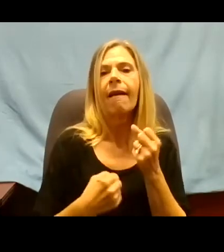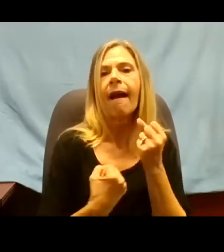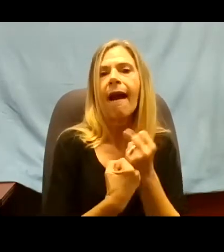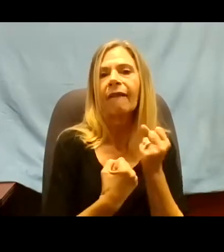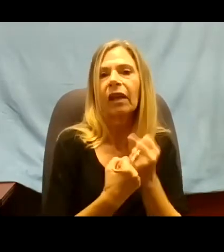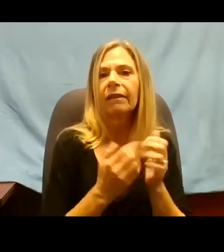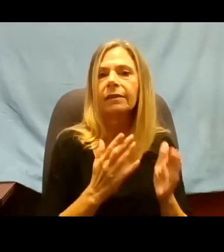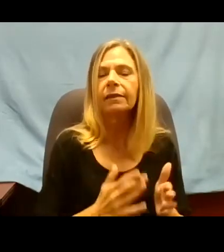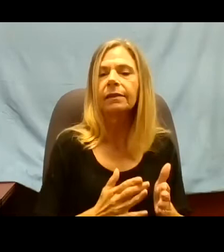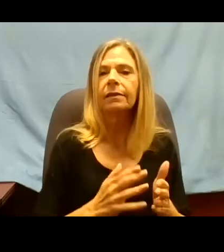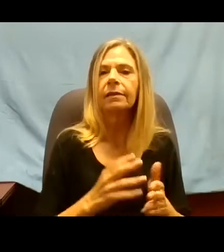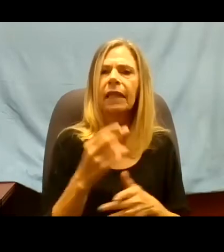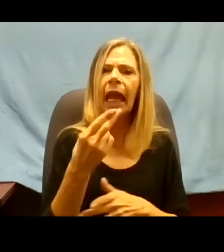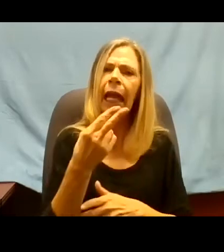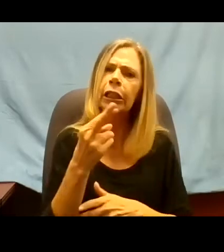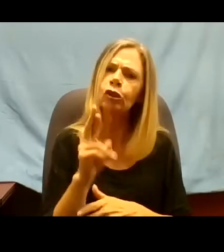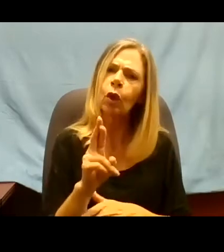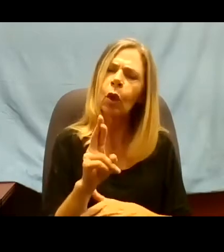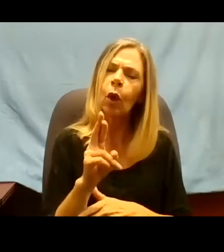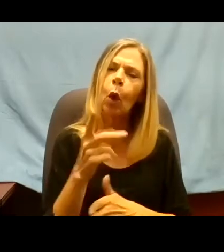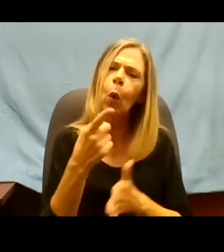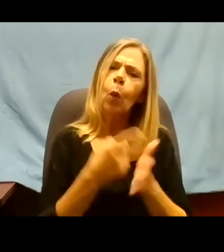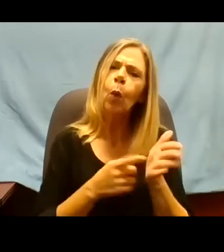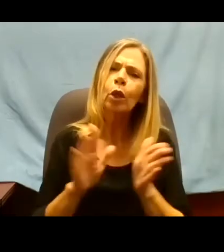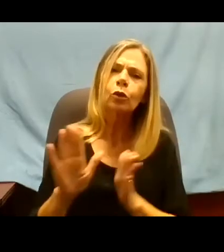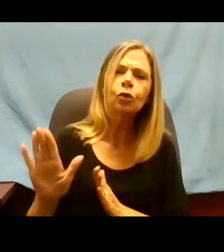What are your abilities?